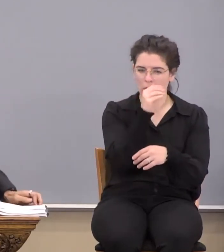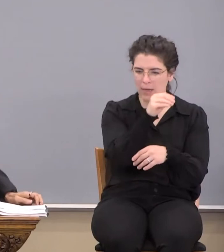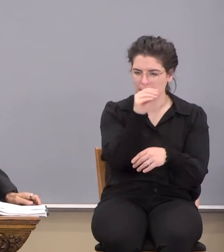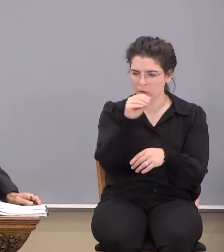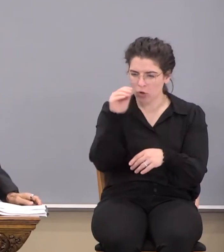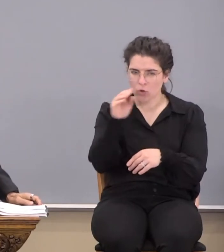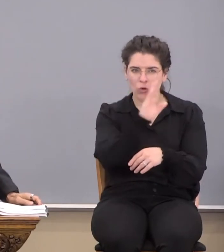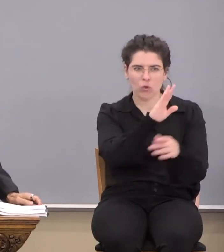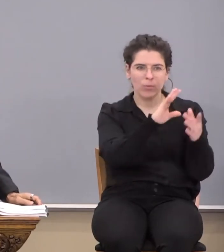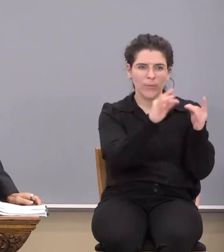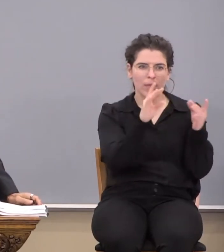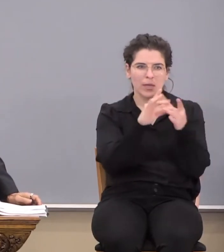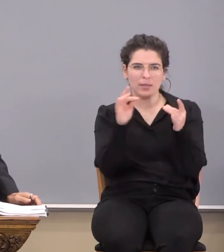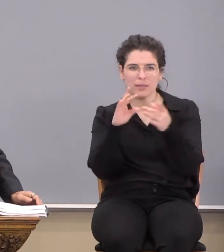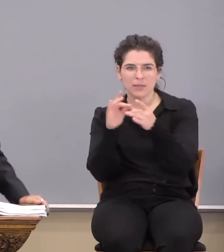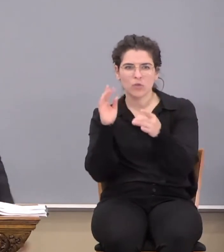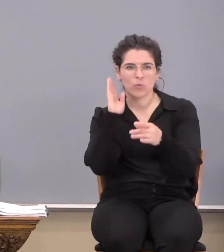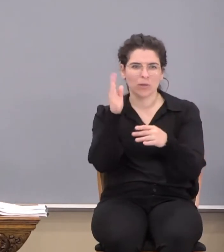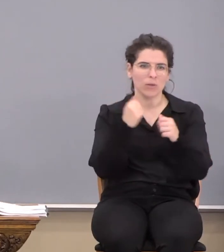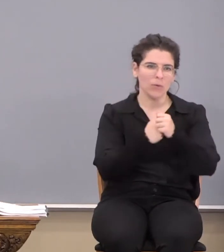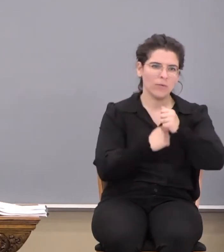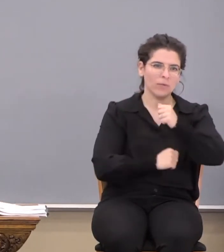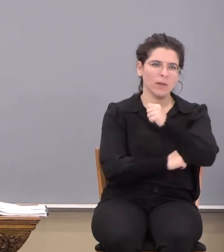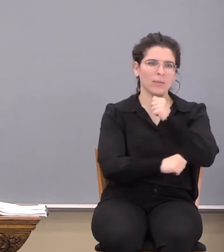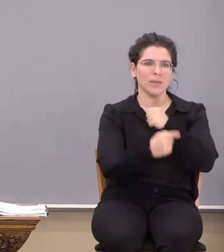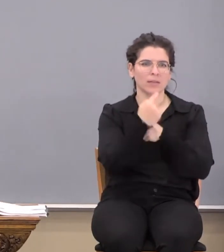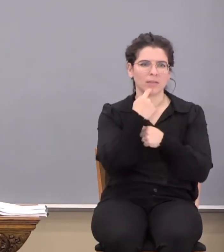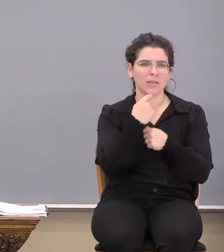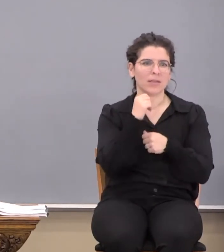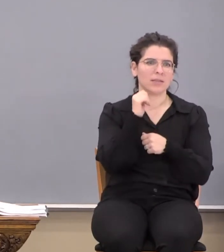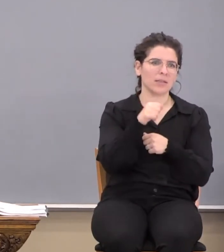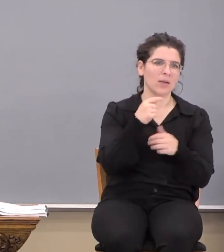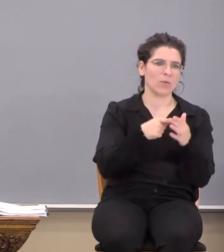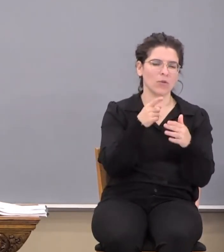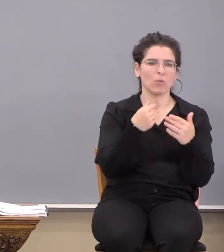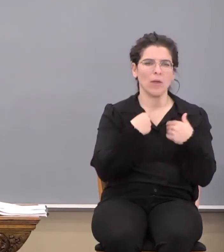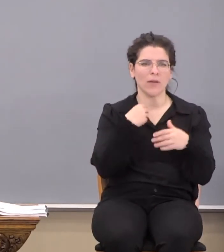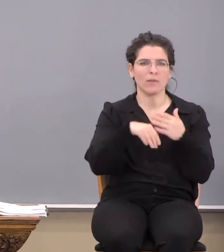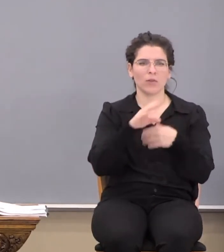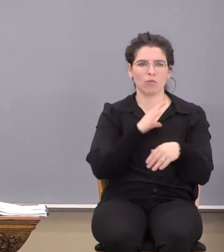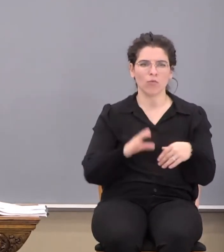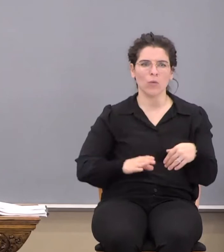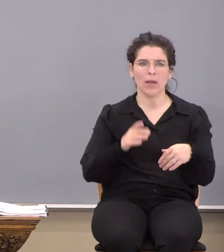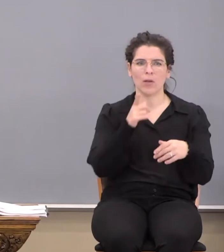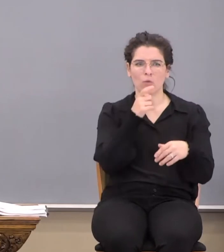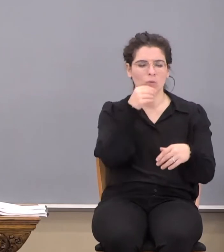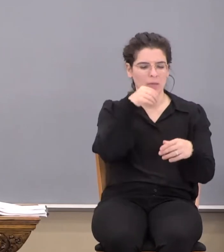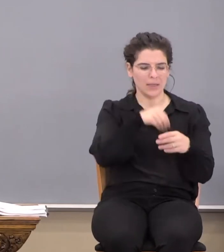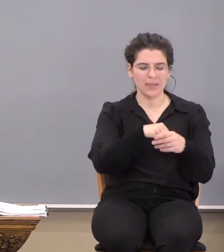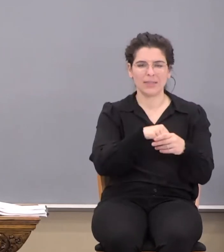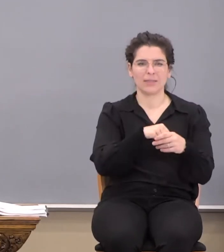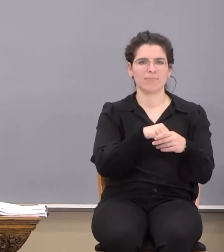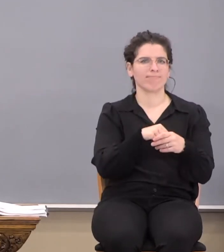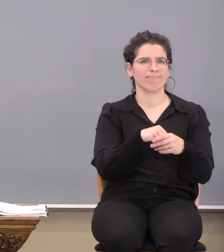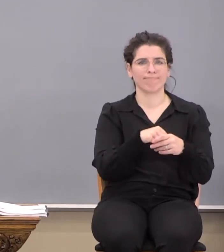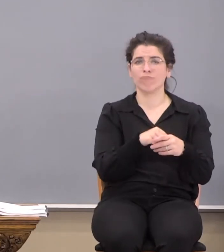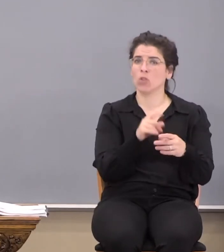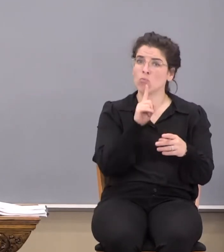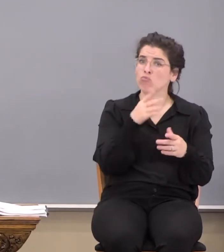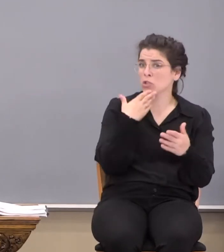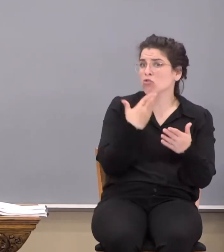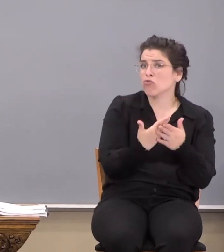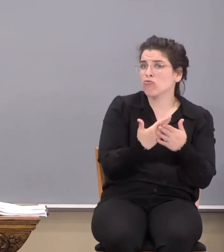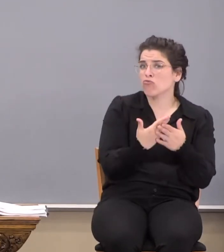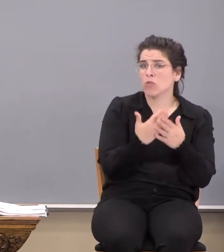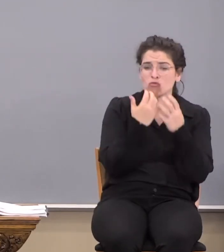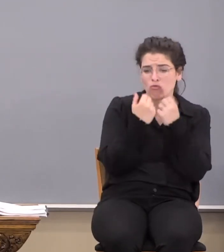message, what they're going to fundamentally say is, yeah, what you have in Christ and who he is, it's pretty good